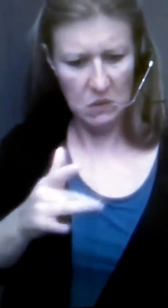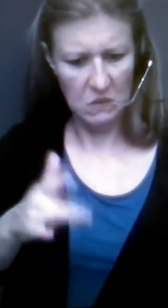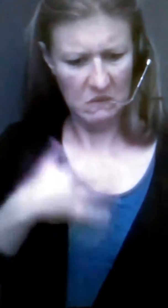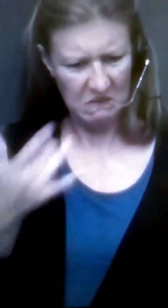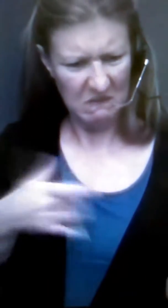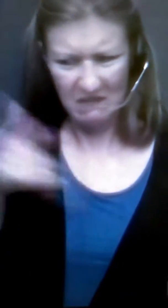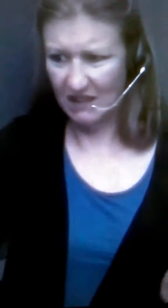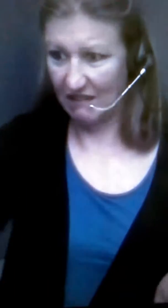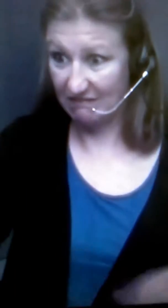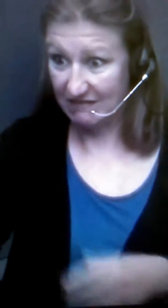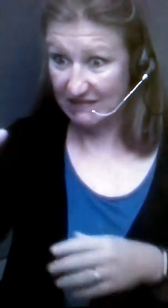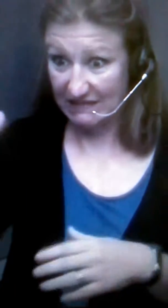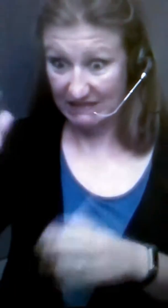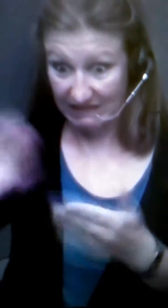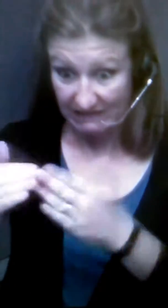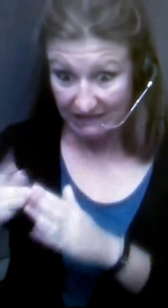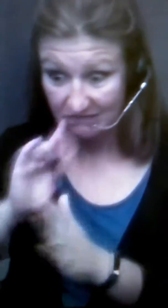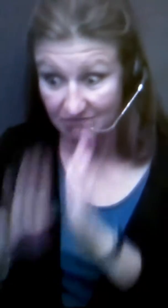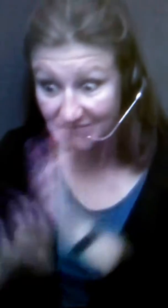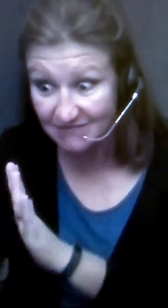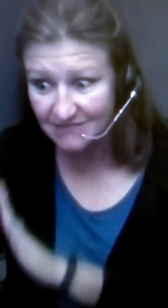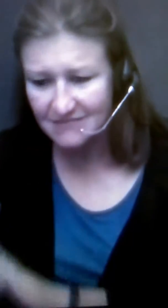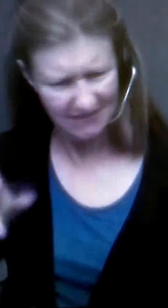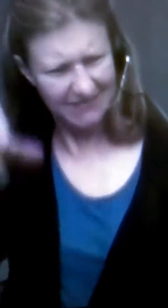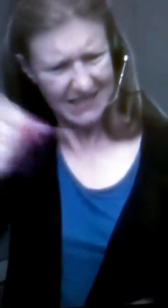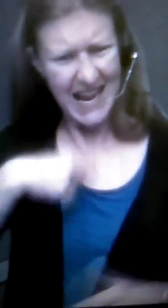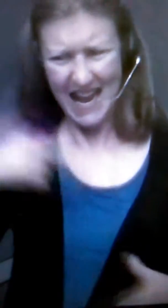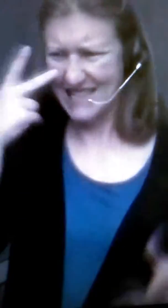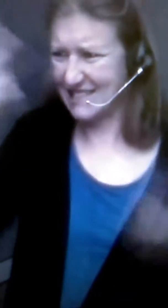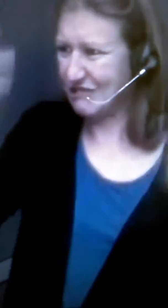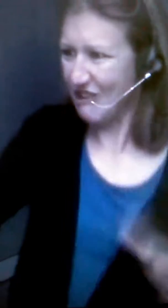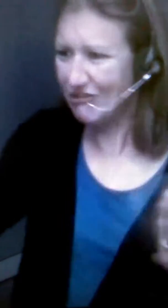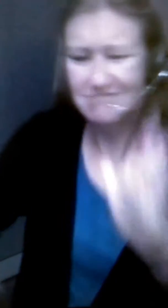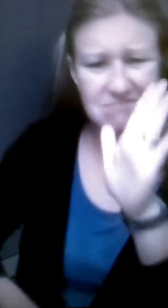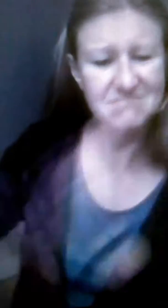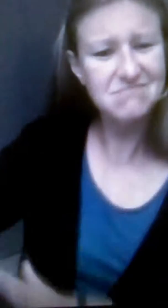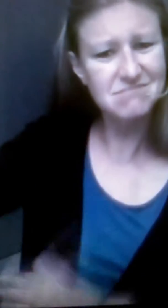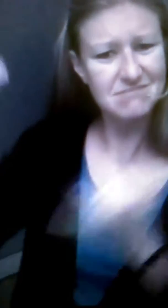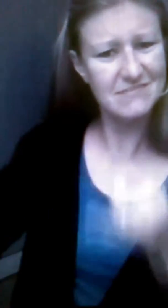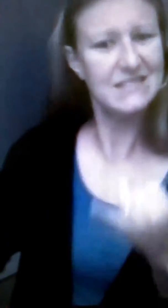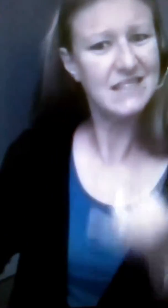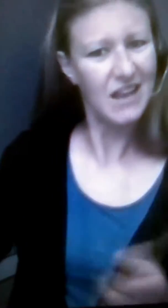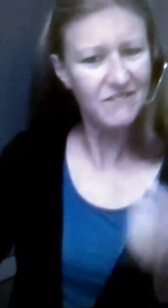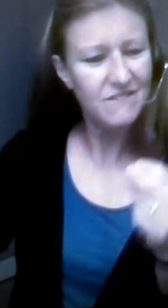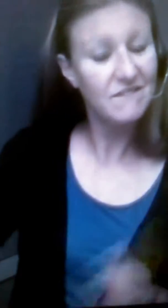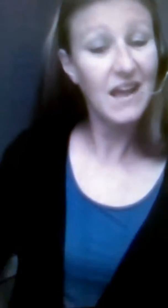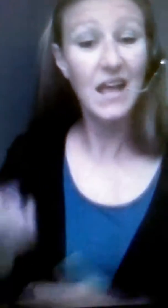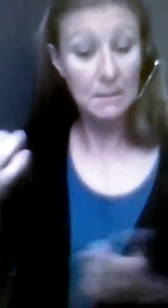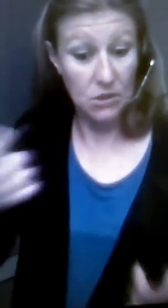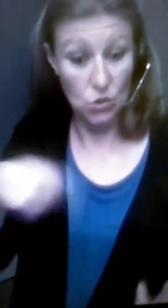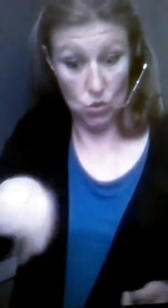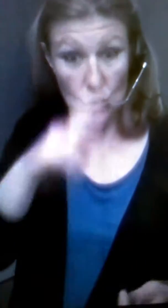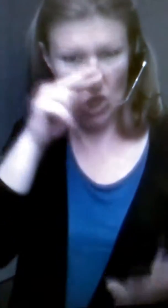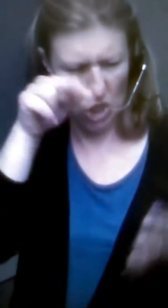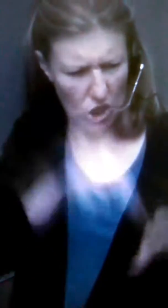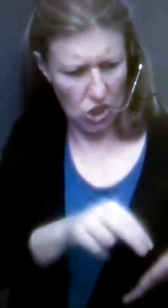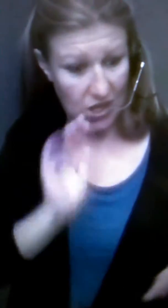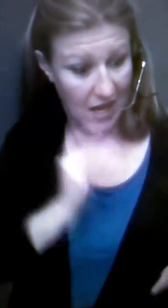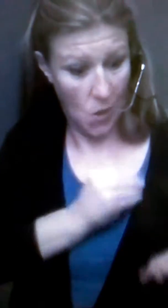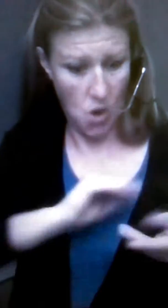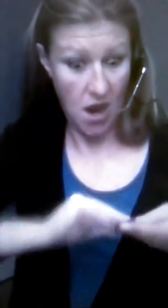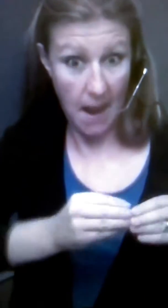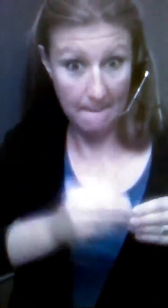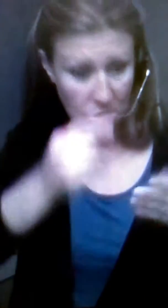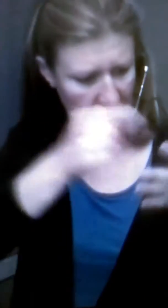in Vegas. Or we feel like we're walking in Manhattan. I mean, it just was lit up, and it just felt comfortable, and we felt